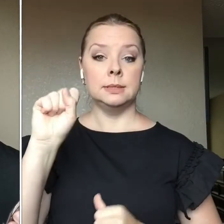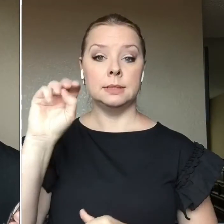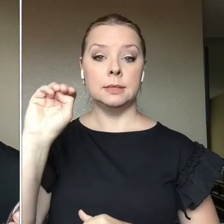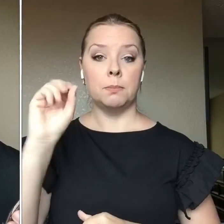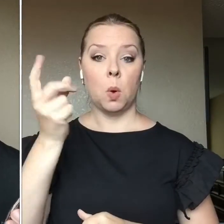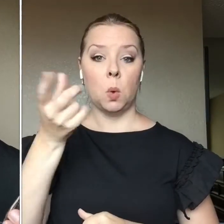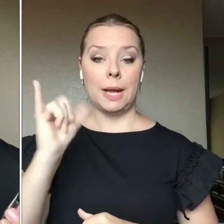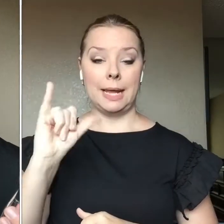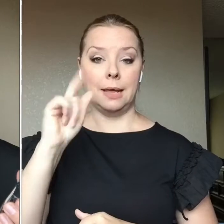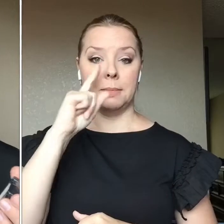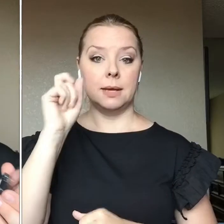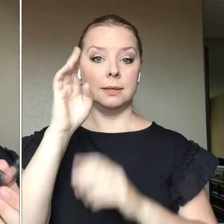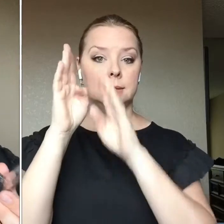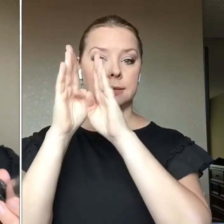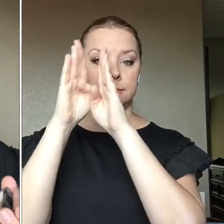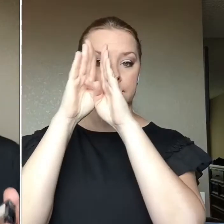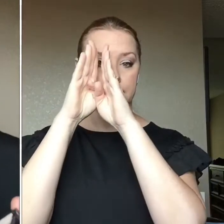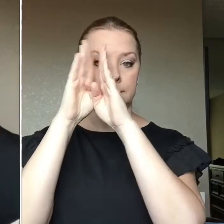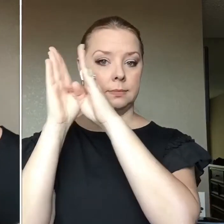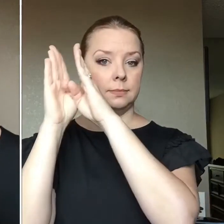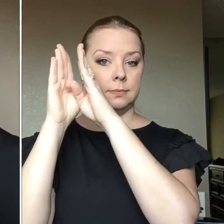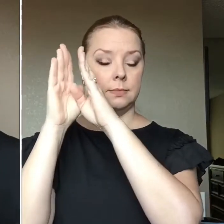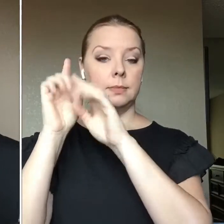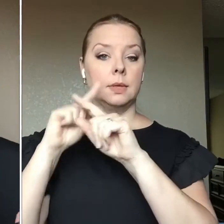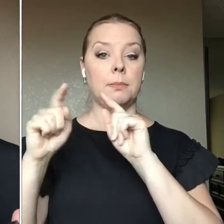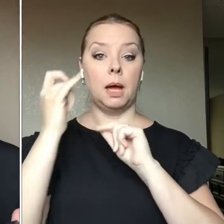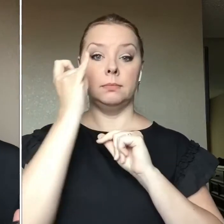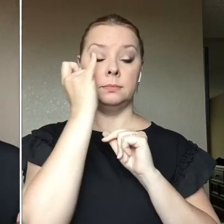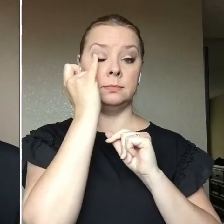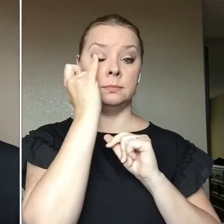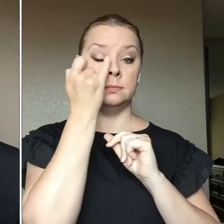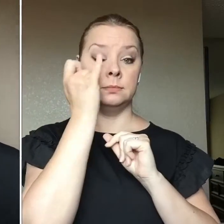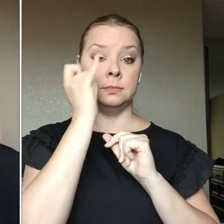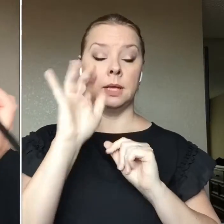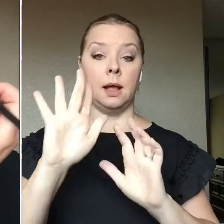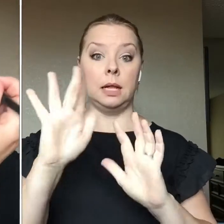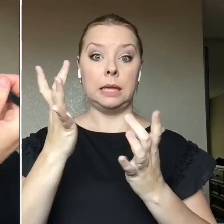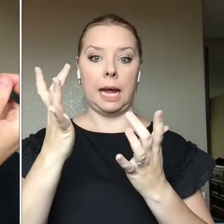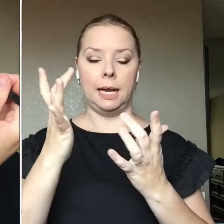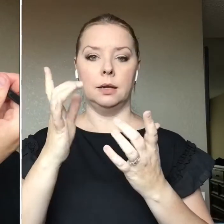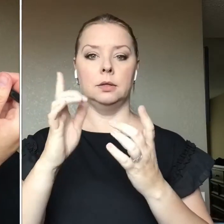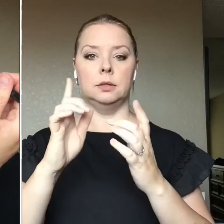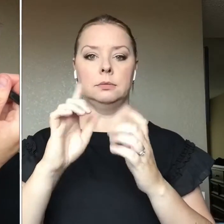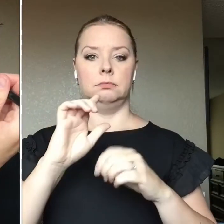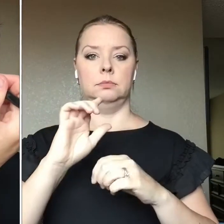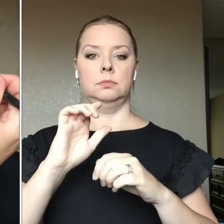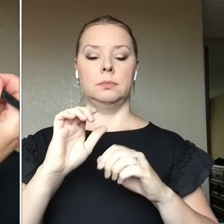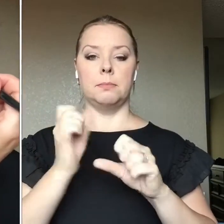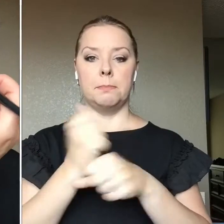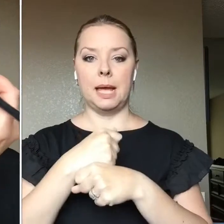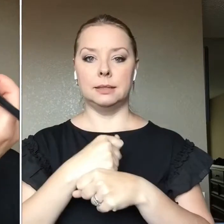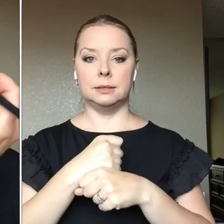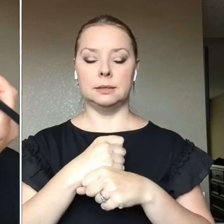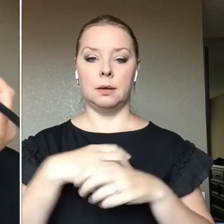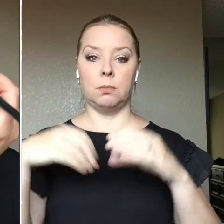third, but that light color in there is really giving me, um, a more open look to my eyes